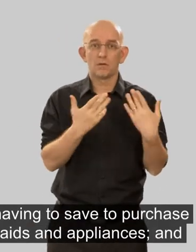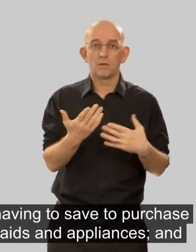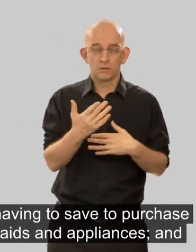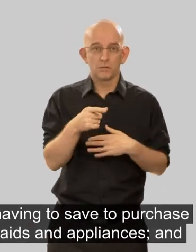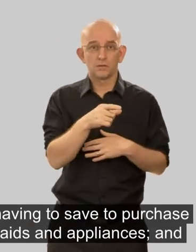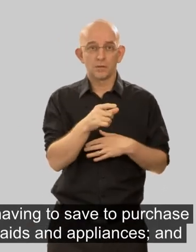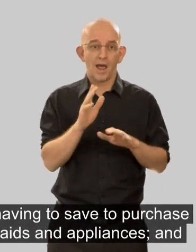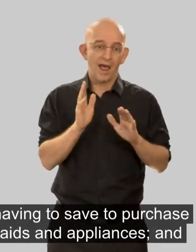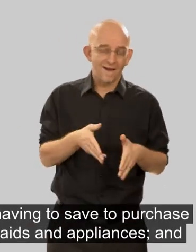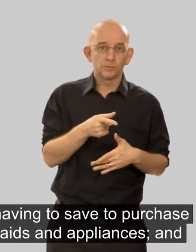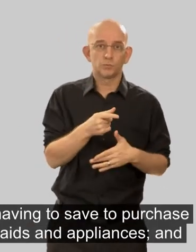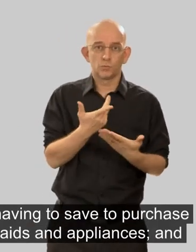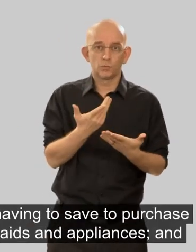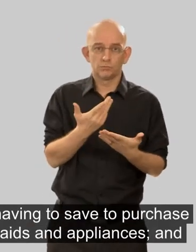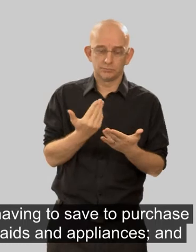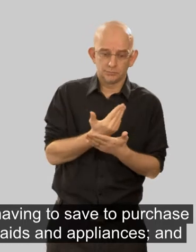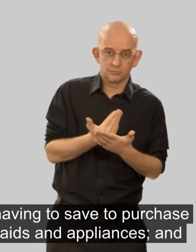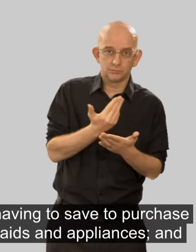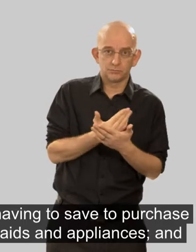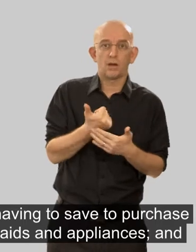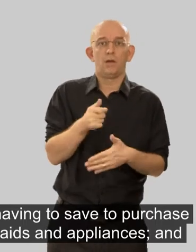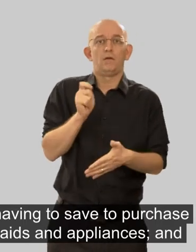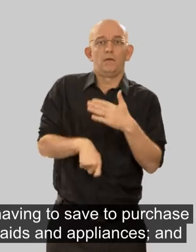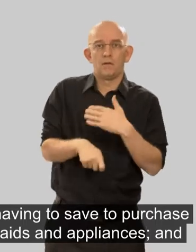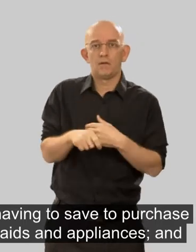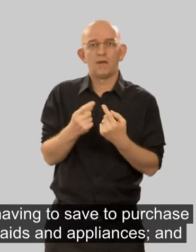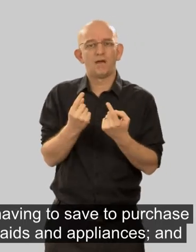Having to save to purchase aids and appliances and